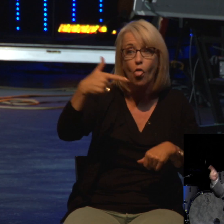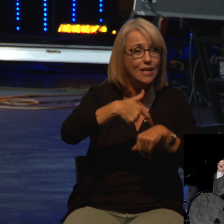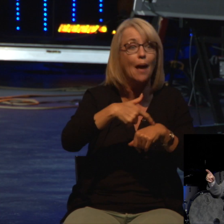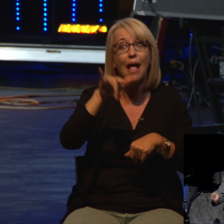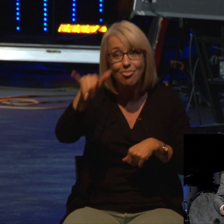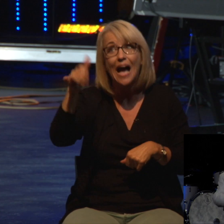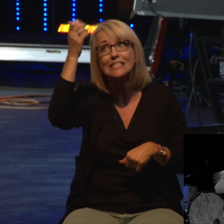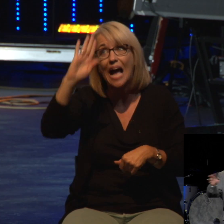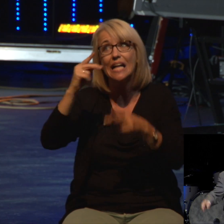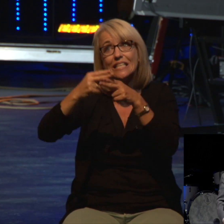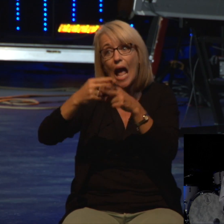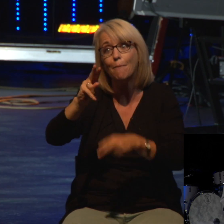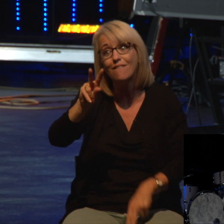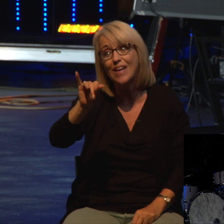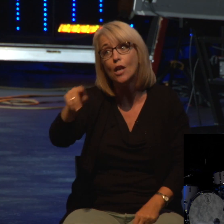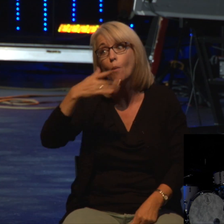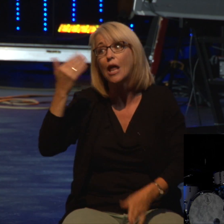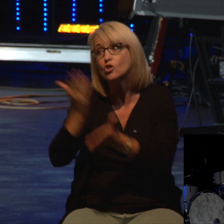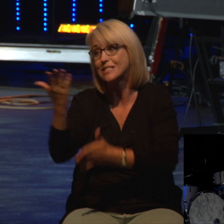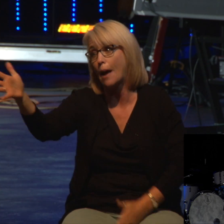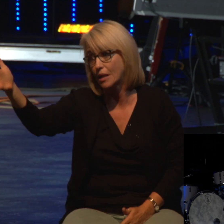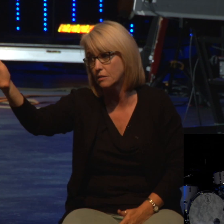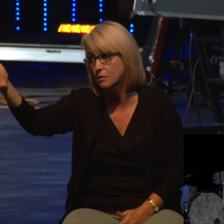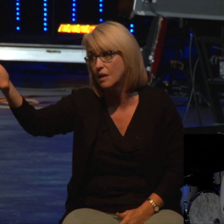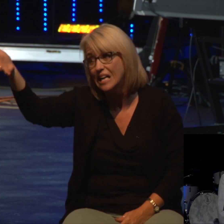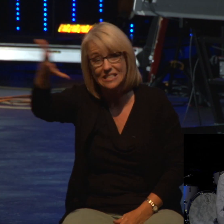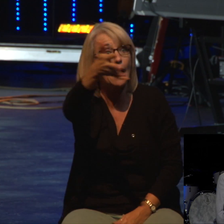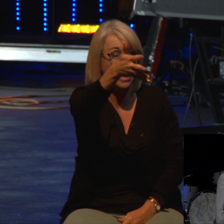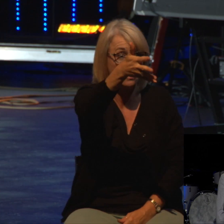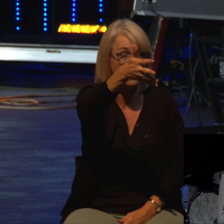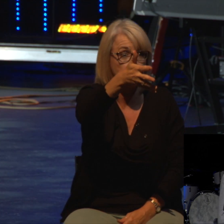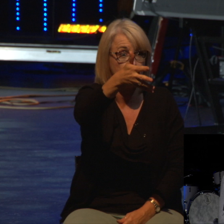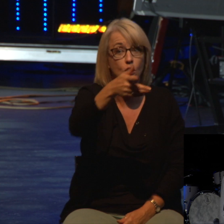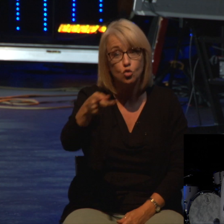in vain and you better quit it because you're going to stand before the judgment seat of Christ.